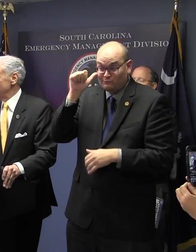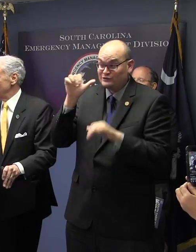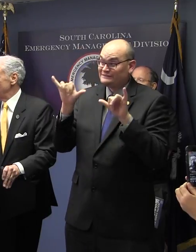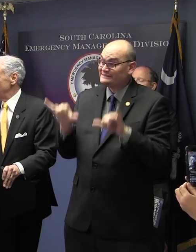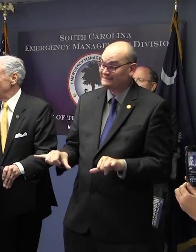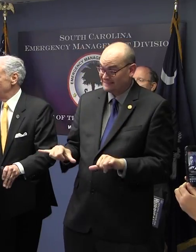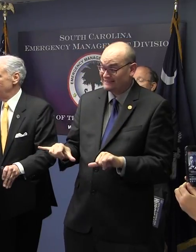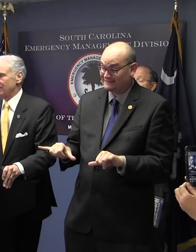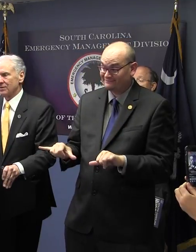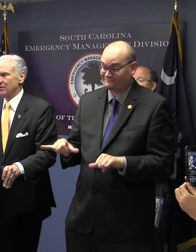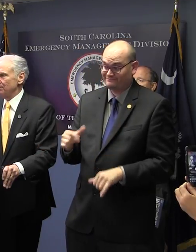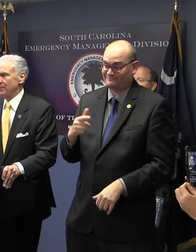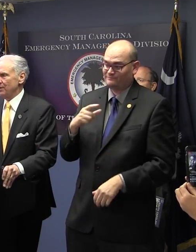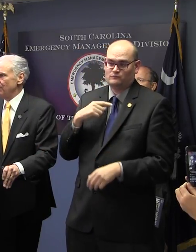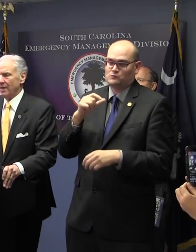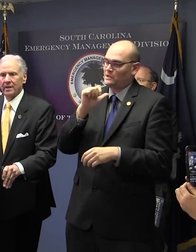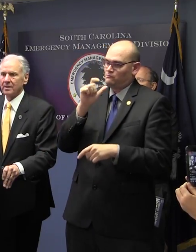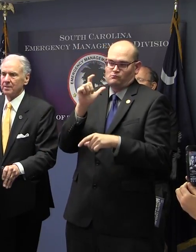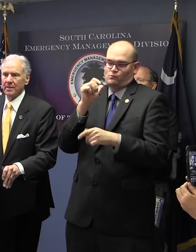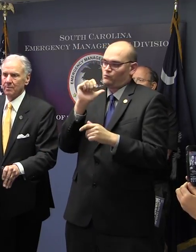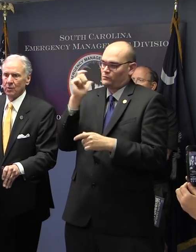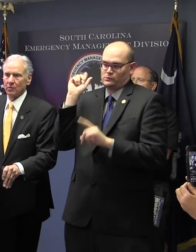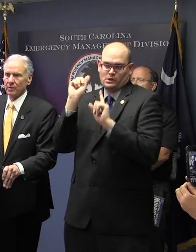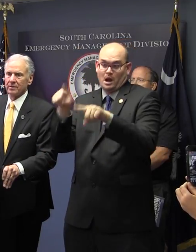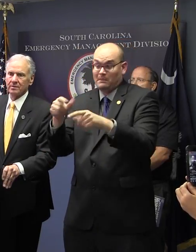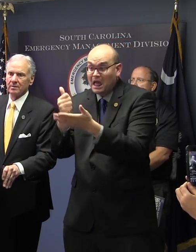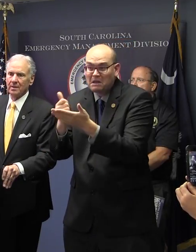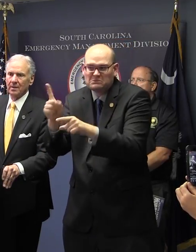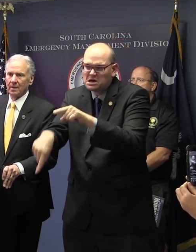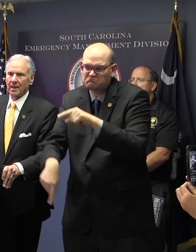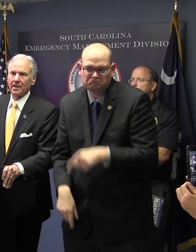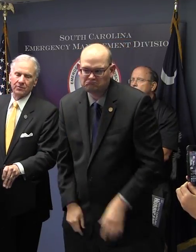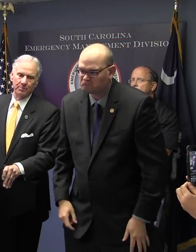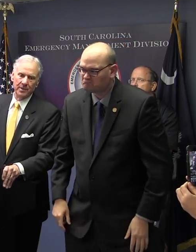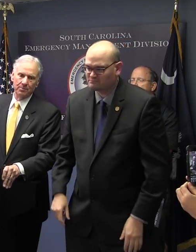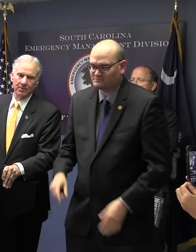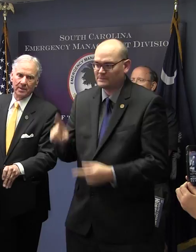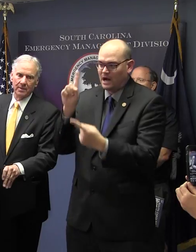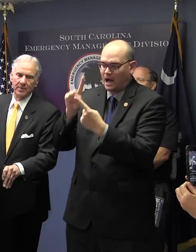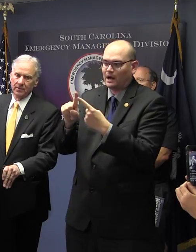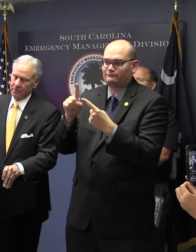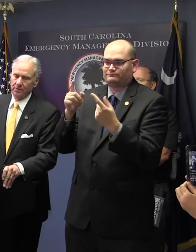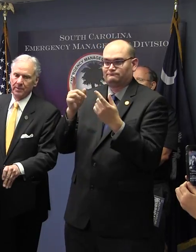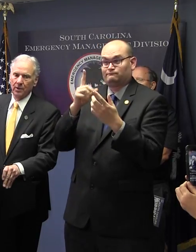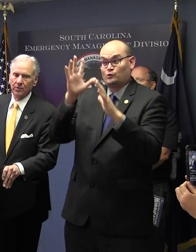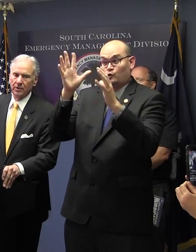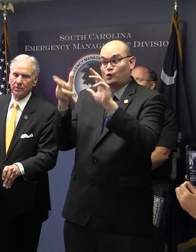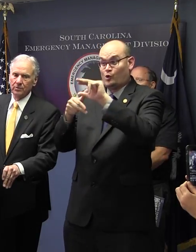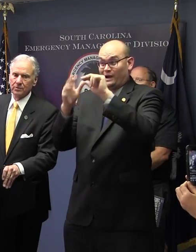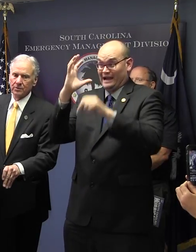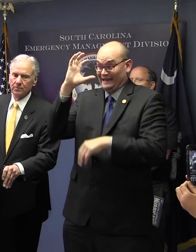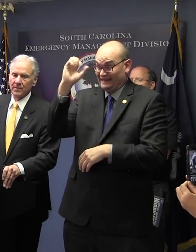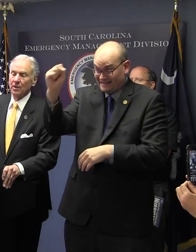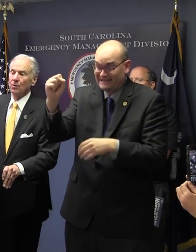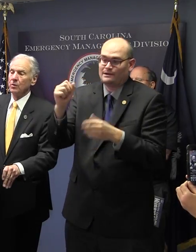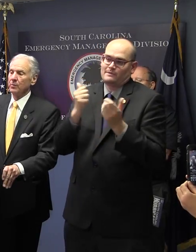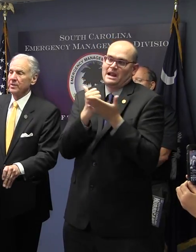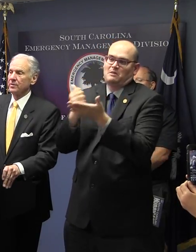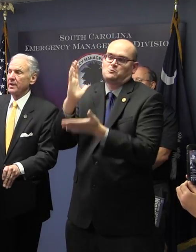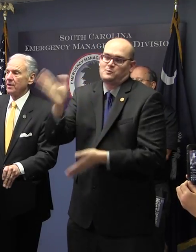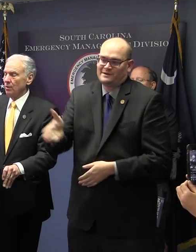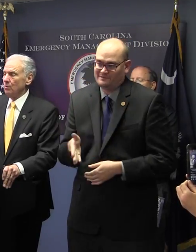get you. After a certain period, we can't come anymore and risk the lives of people to come get you. You'll be on your own. So